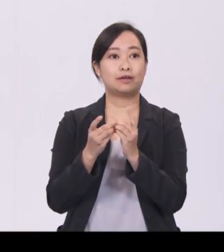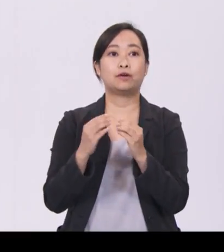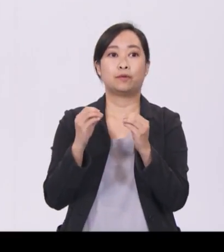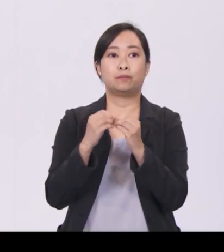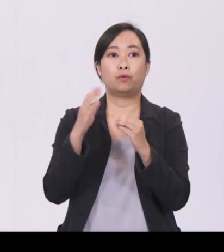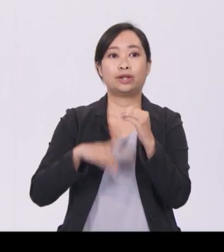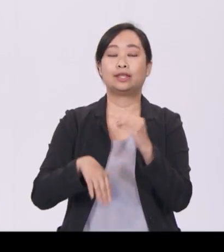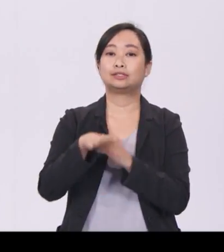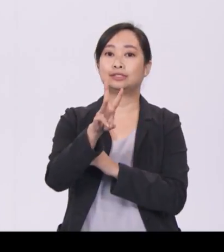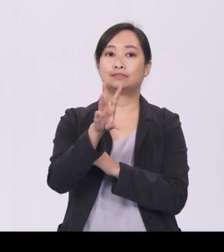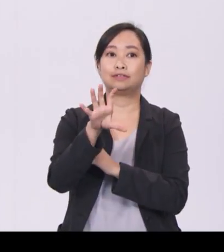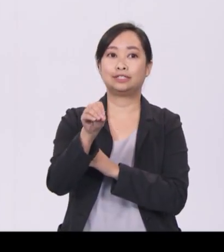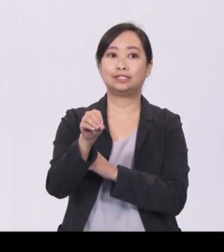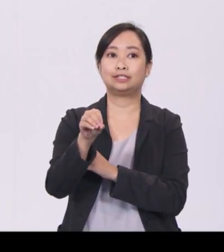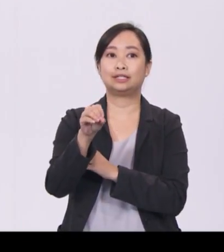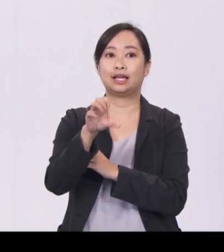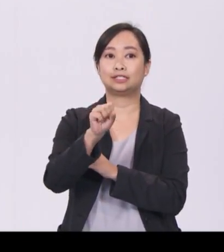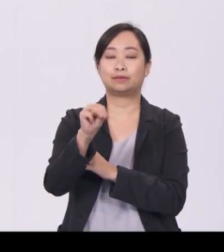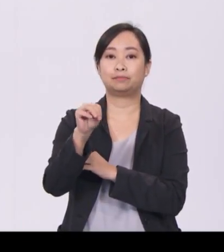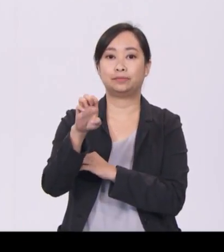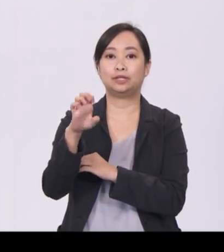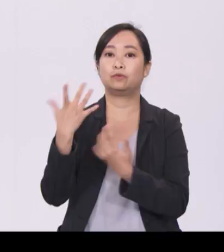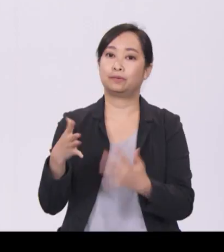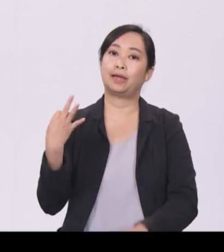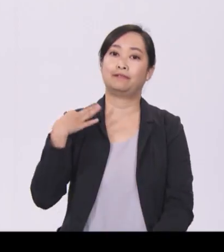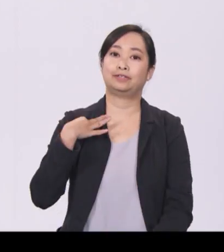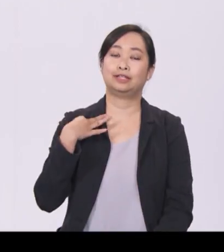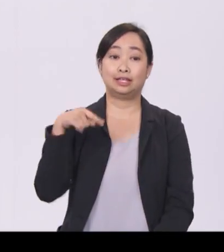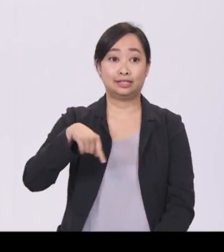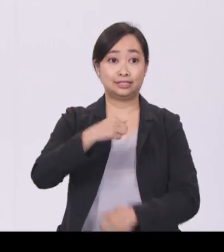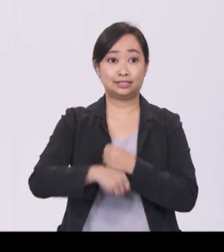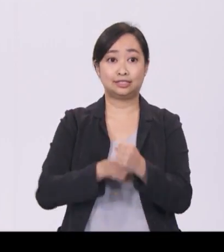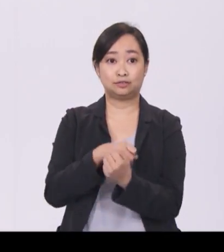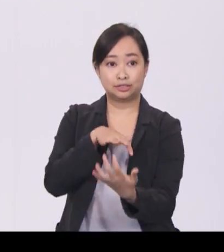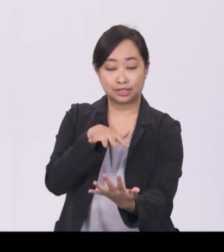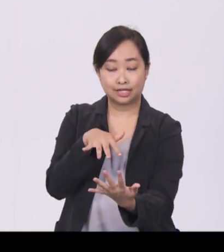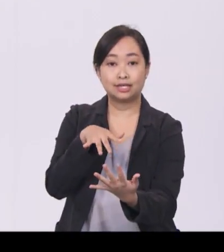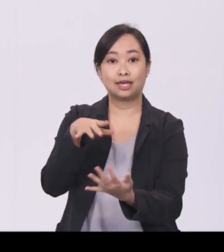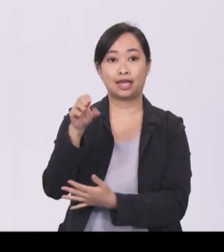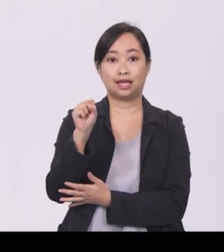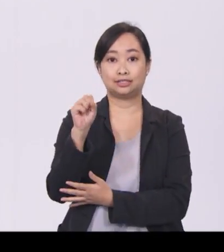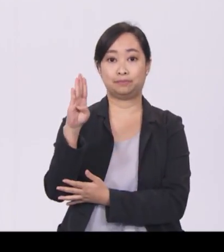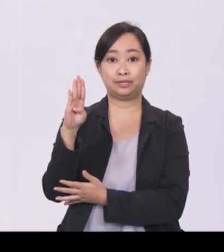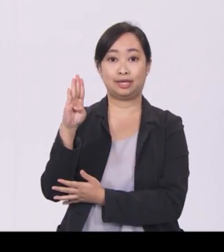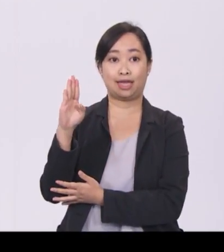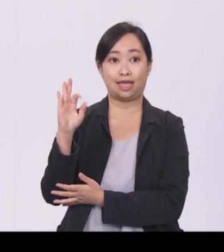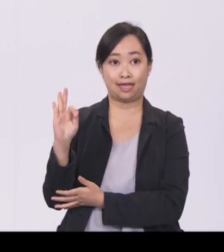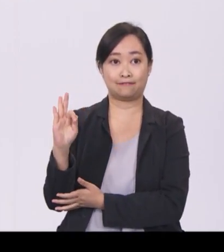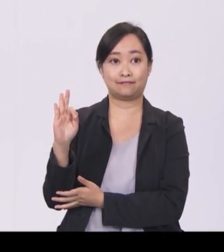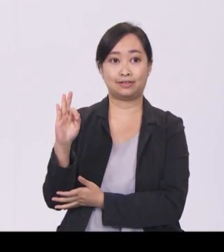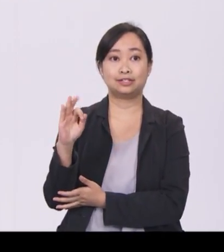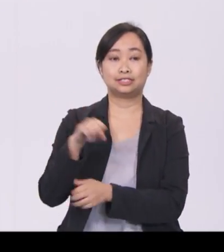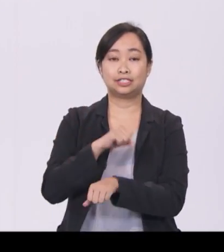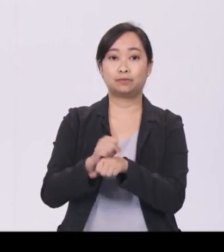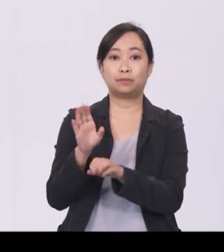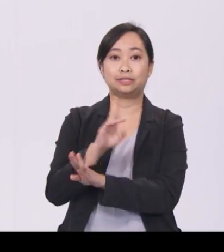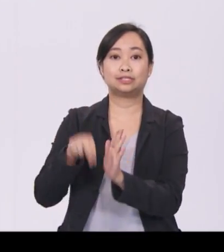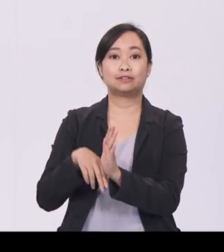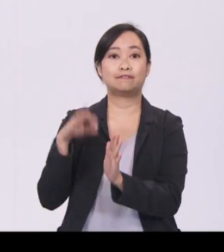This year, we are studying with the Singapore Business Federation and other industry partners the development of a nationwide